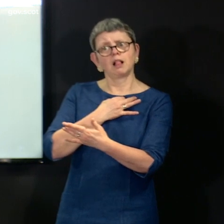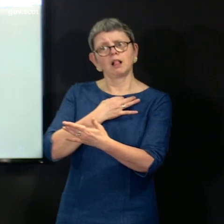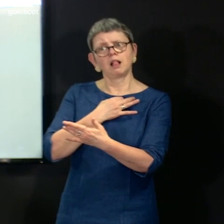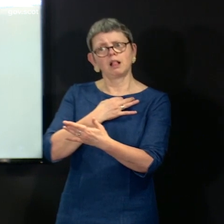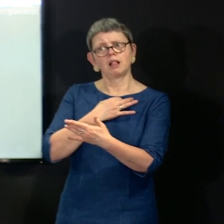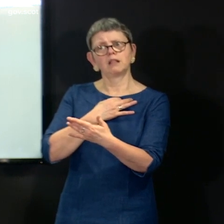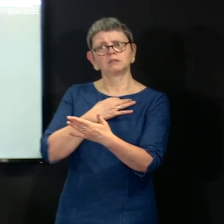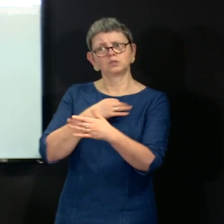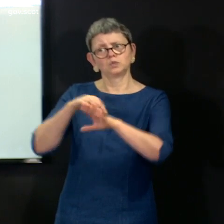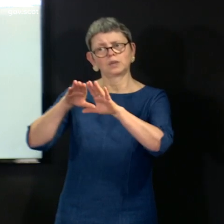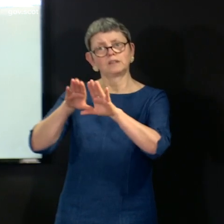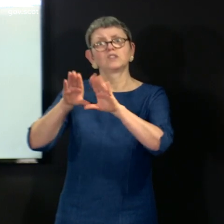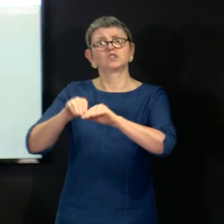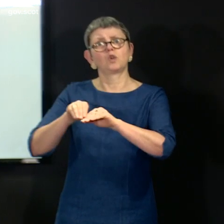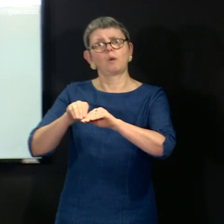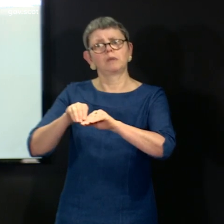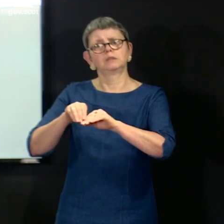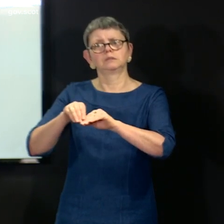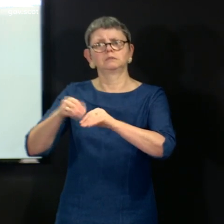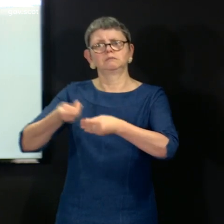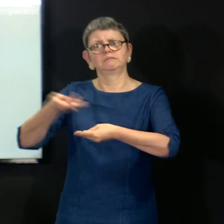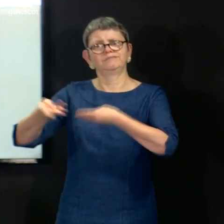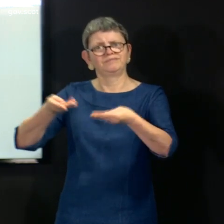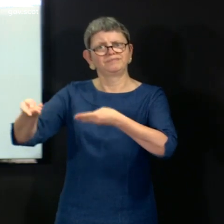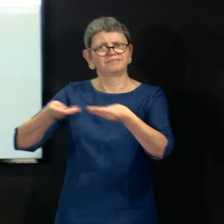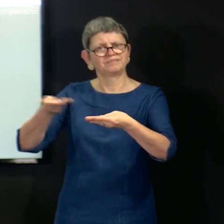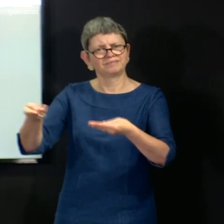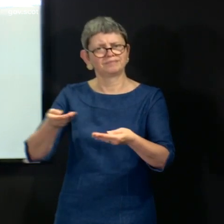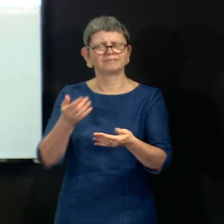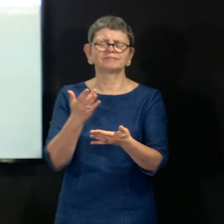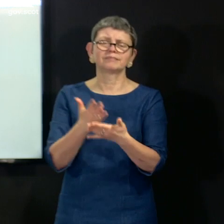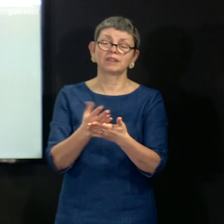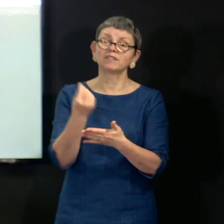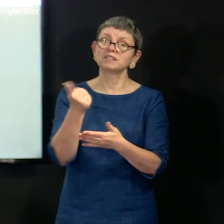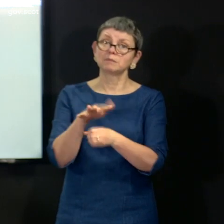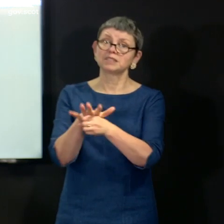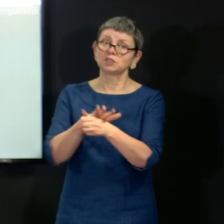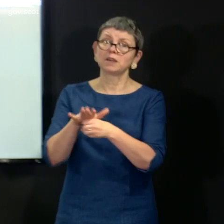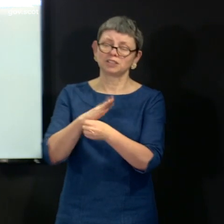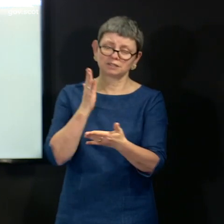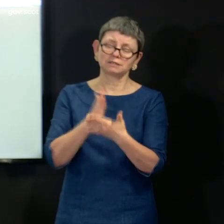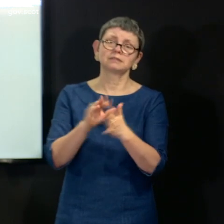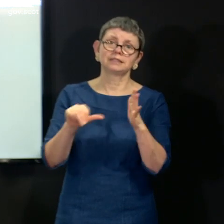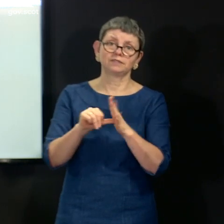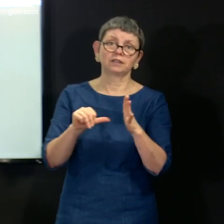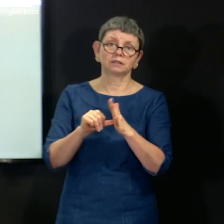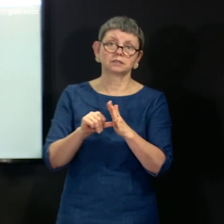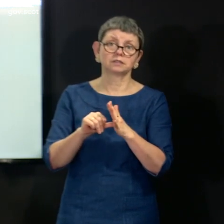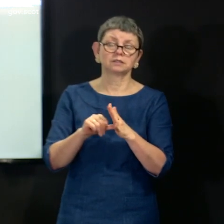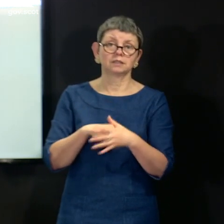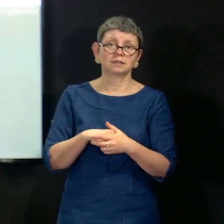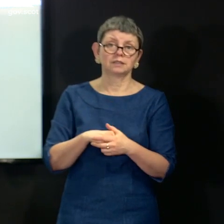Now, that has clearly been particularly difficult in particular circumstances, and one of those is